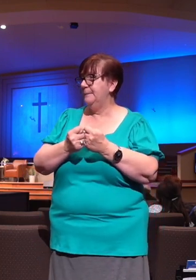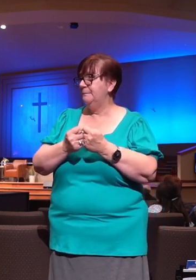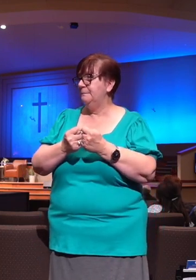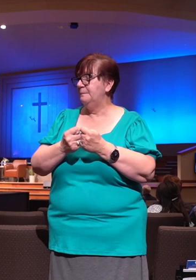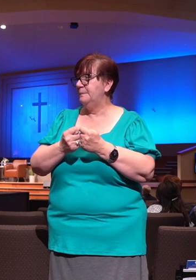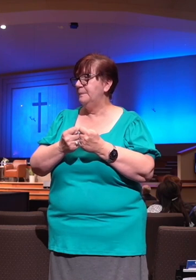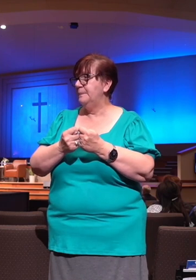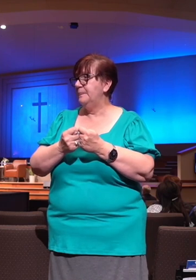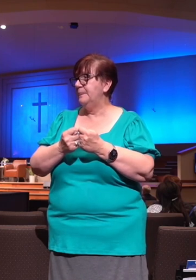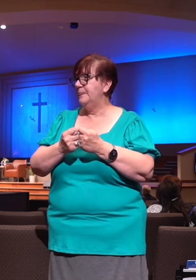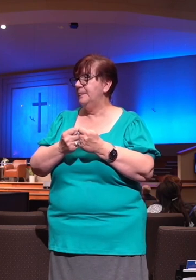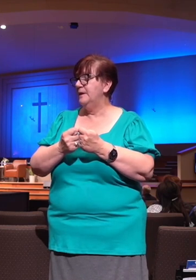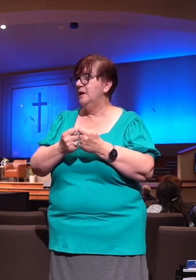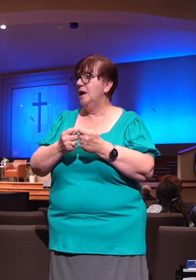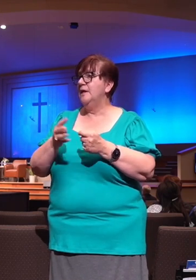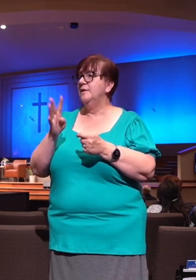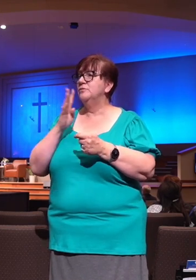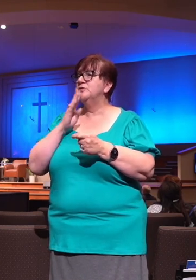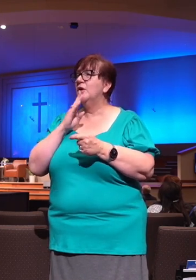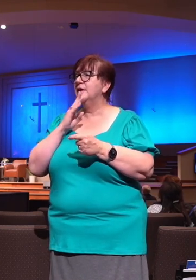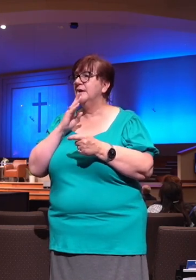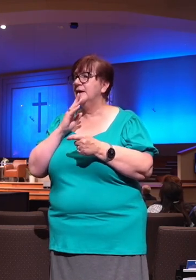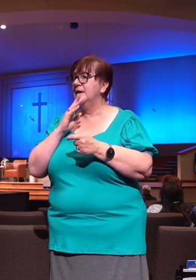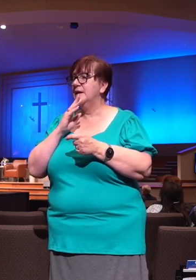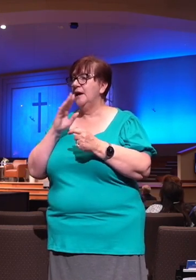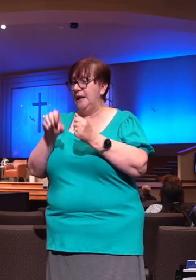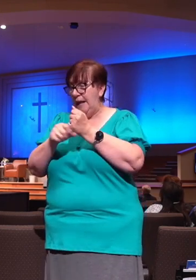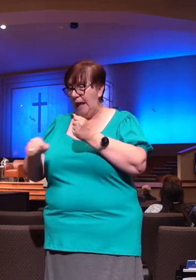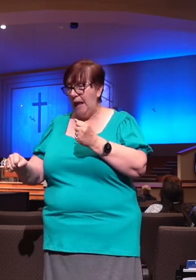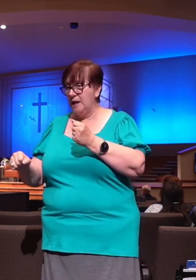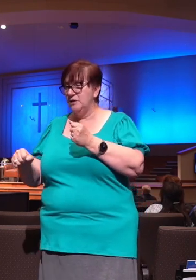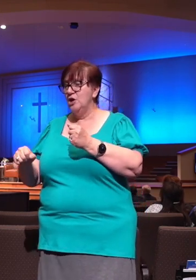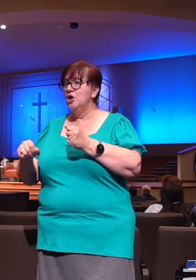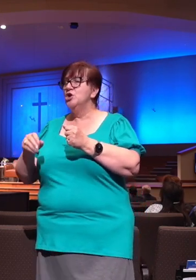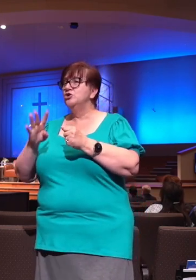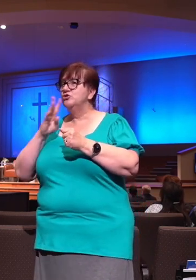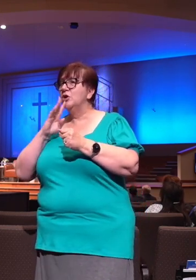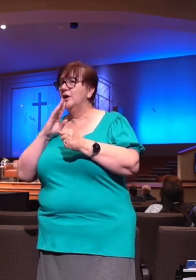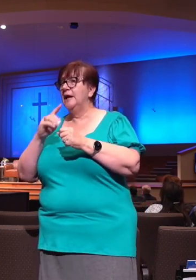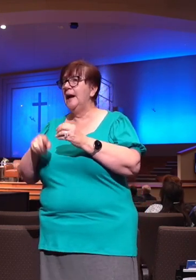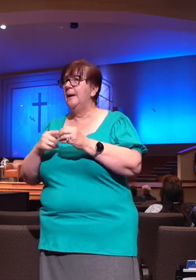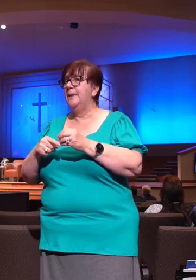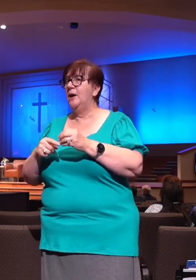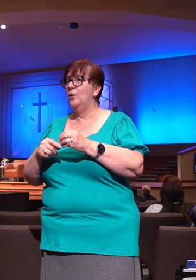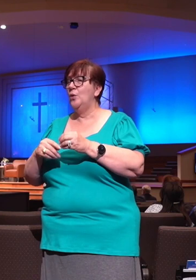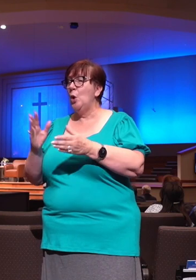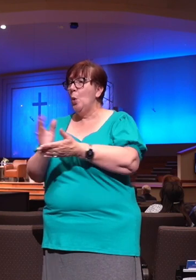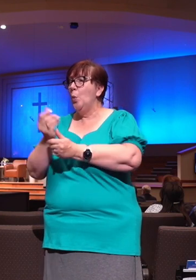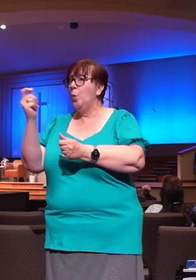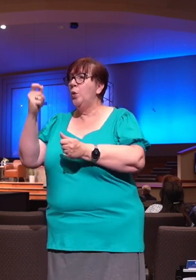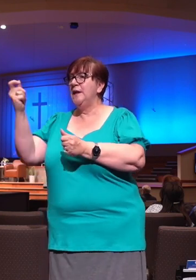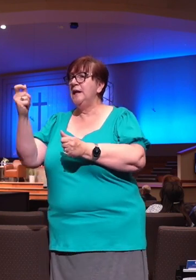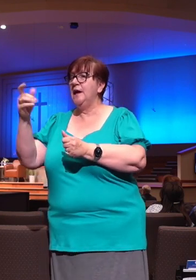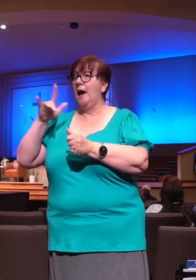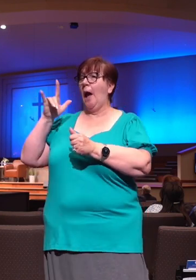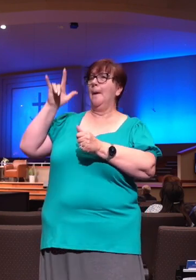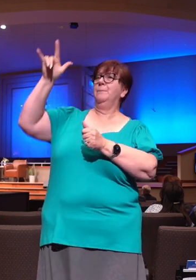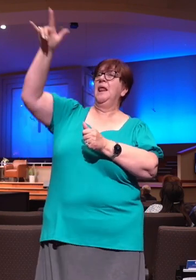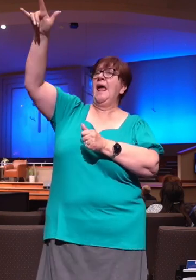you could win. And they showed the picture of this Harrier jet, Harrier jet. And they said, you can win this jet for 7 million